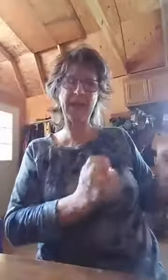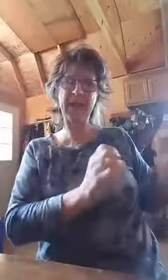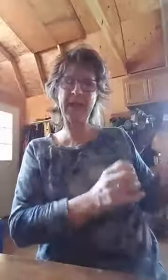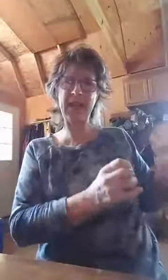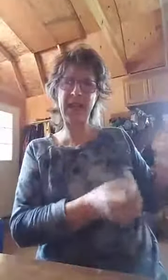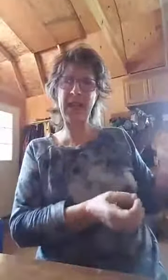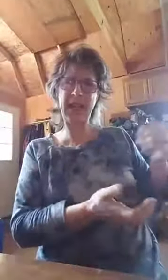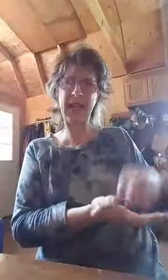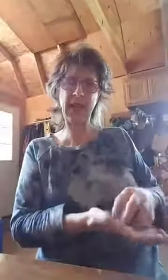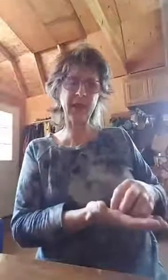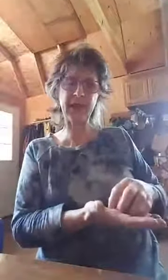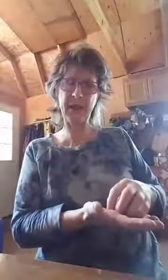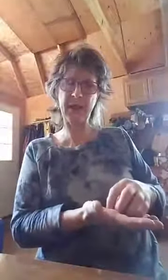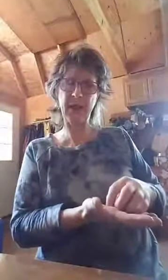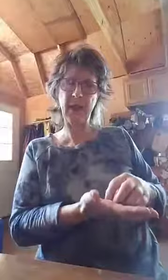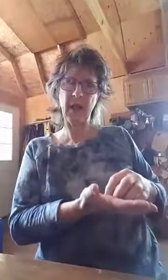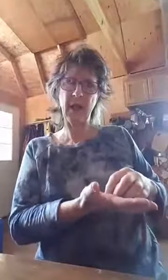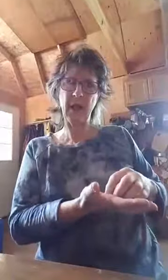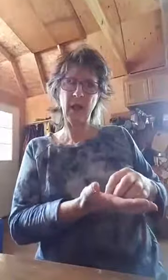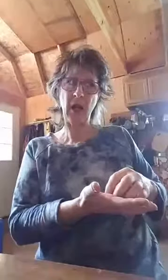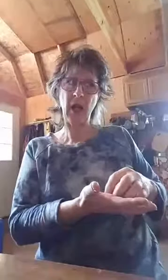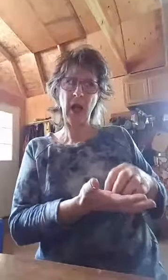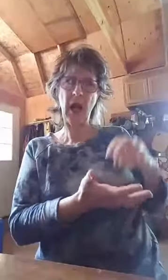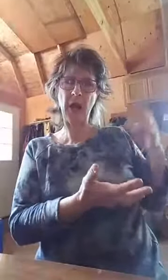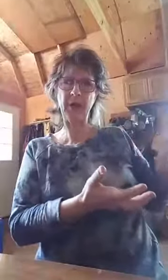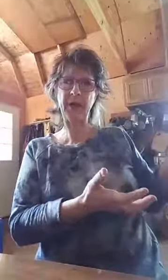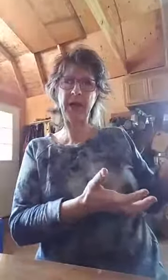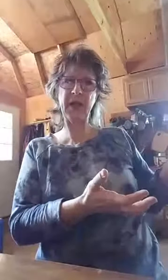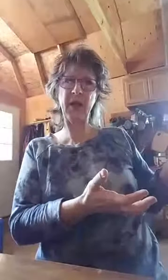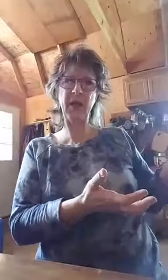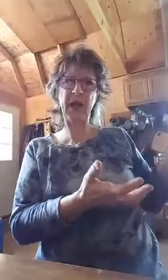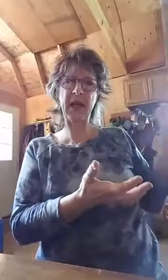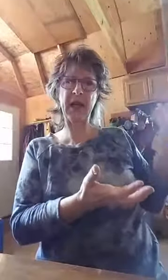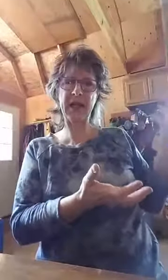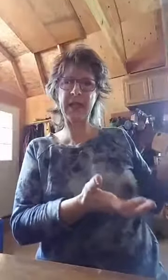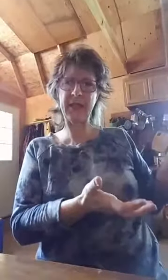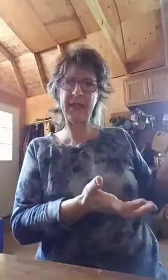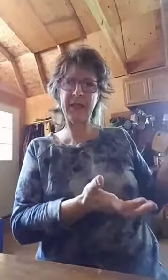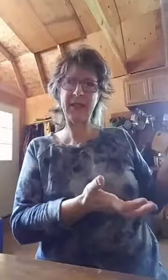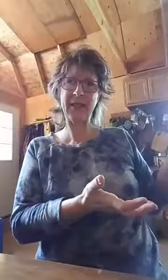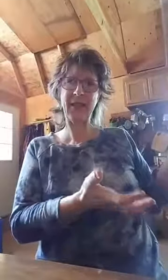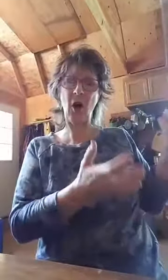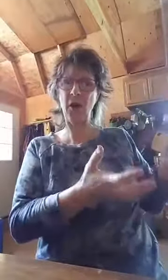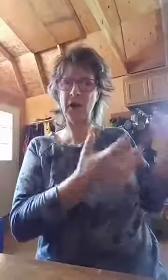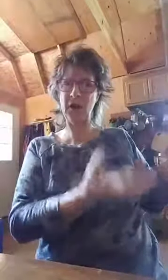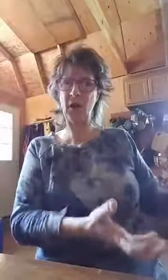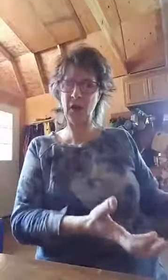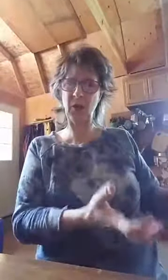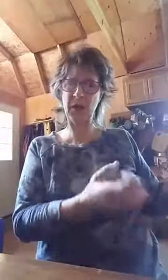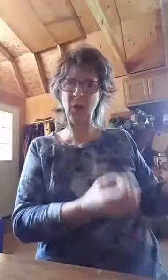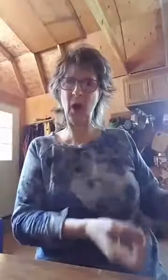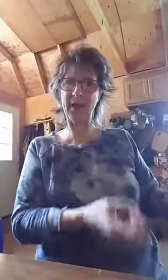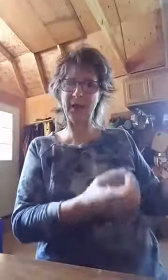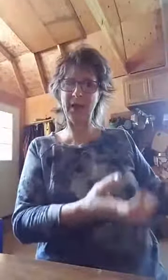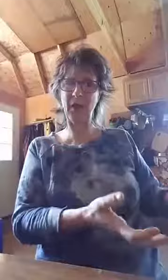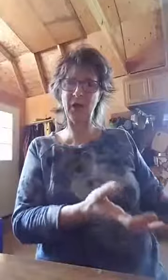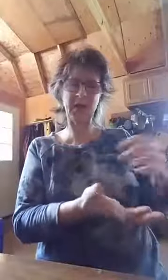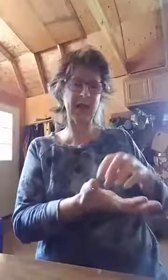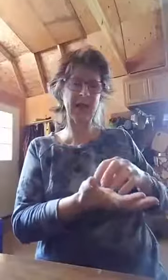his DNA carries everything that he did on this earth. When he walked in the earth, just like